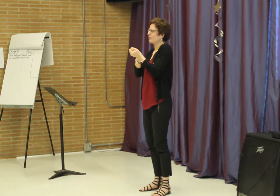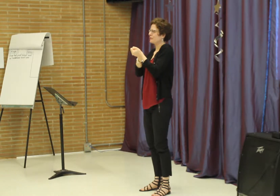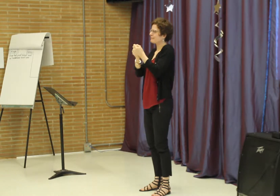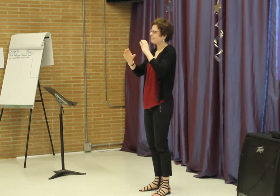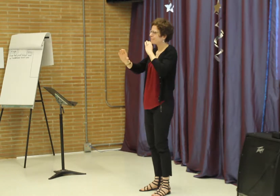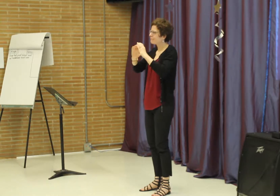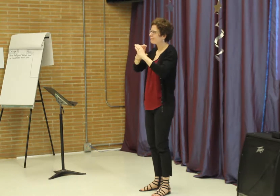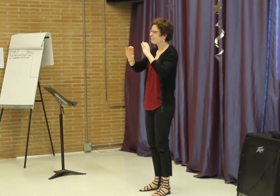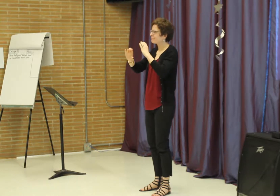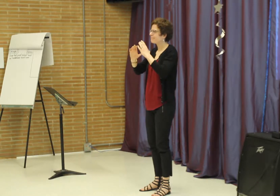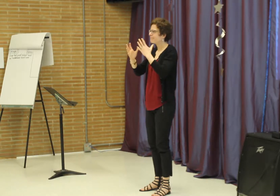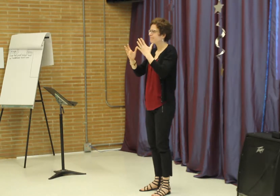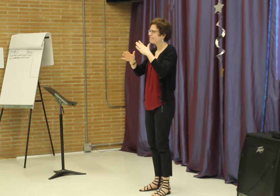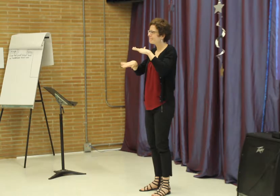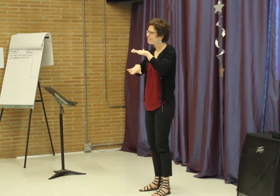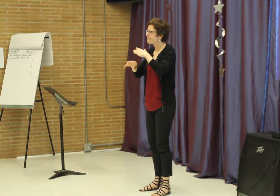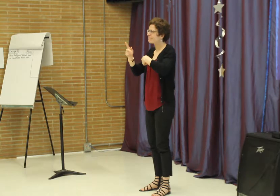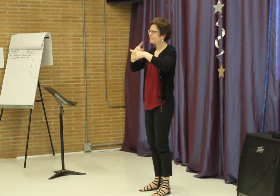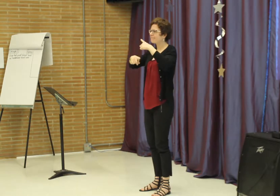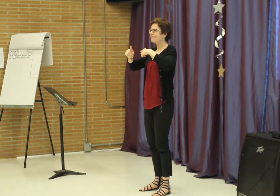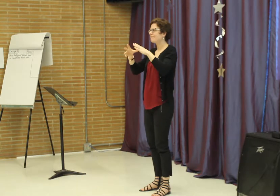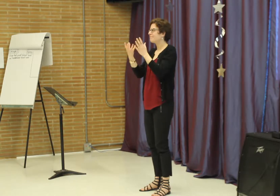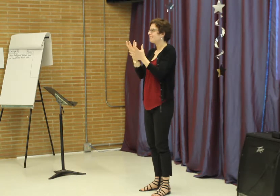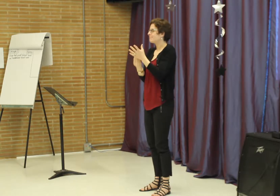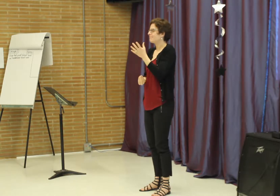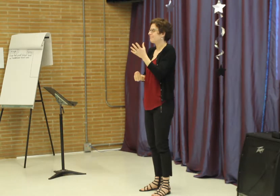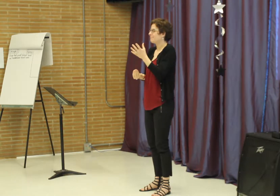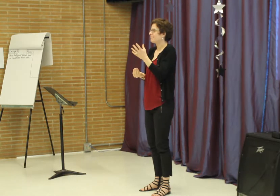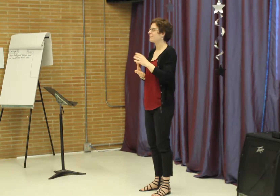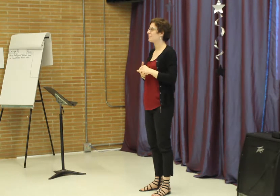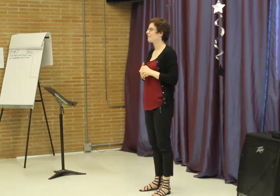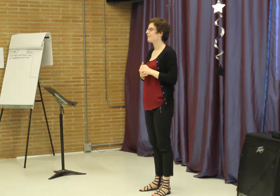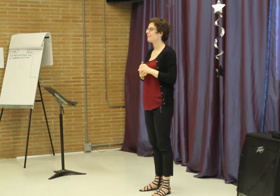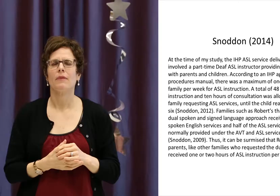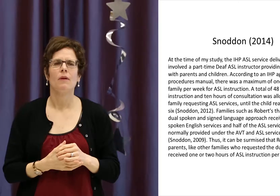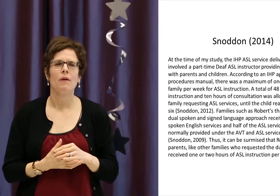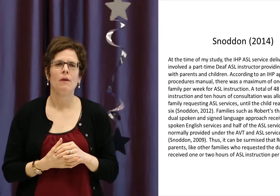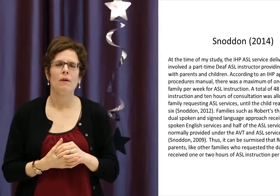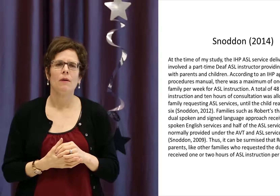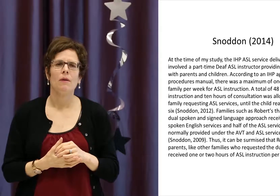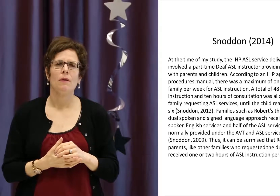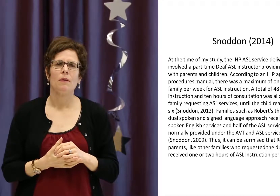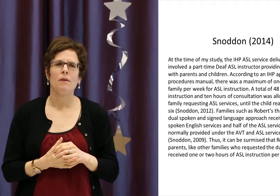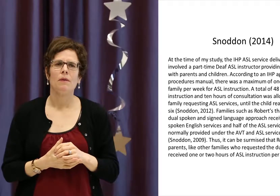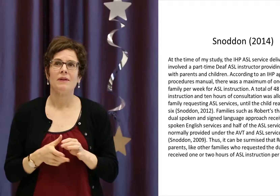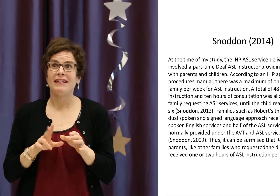parents were still very frustrated that they were lacking the basic communication competencies to interact with their child.